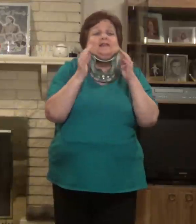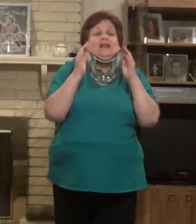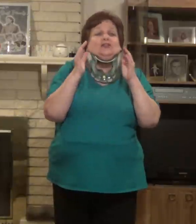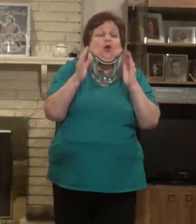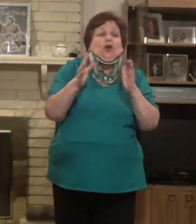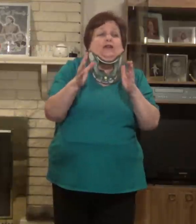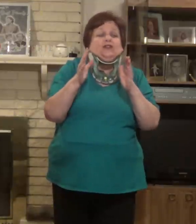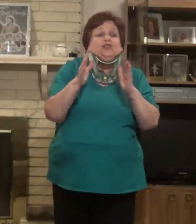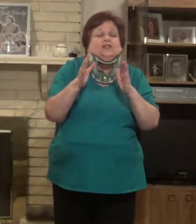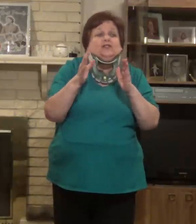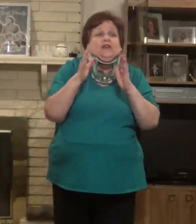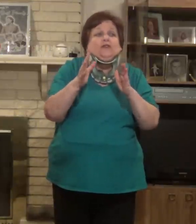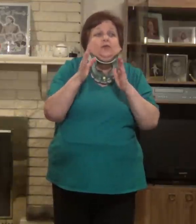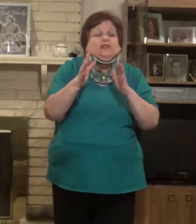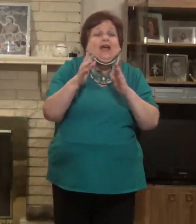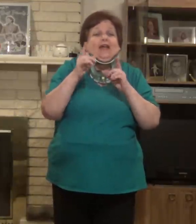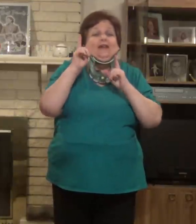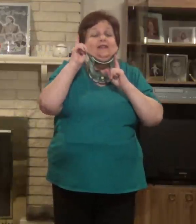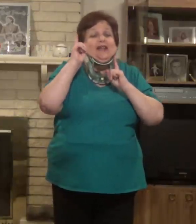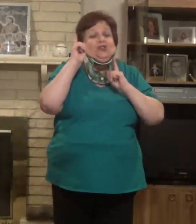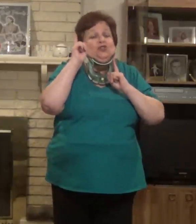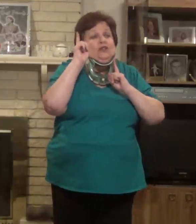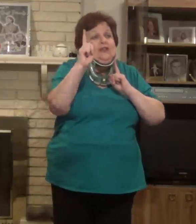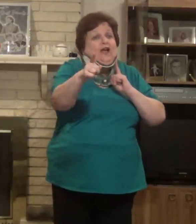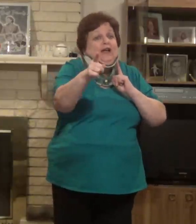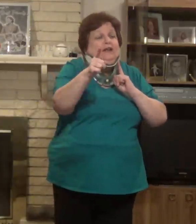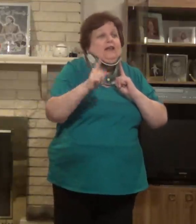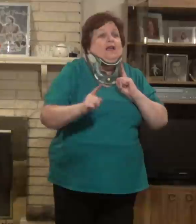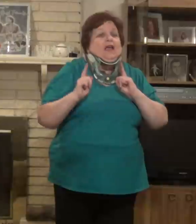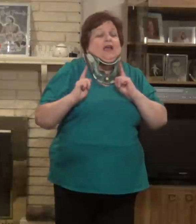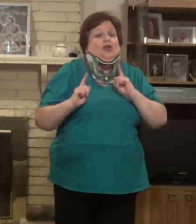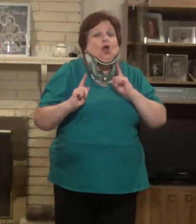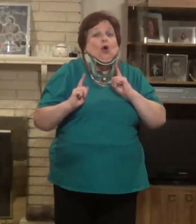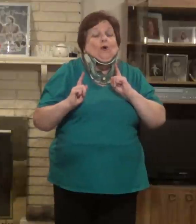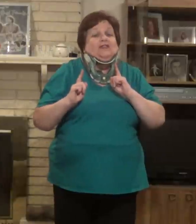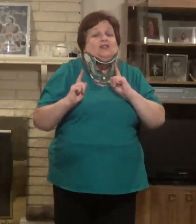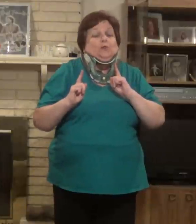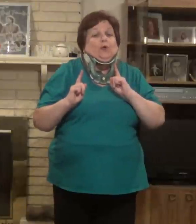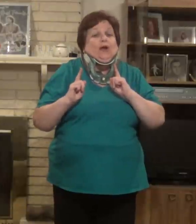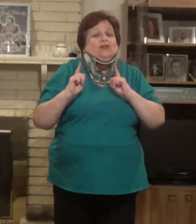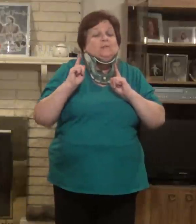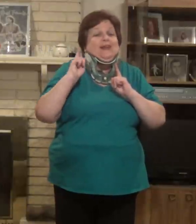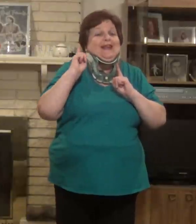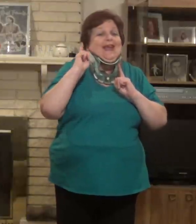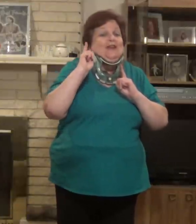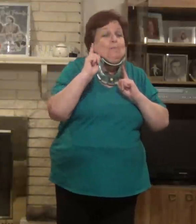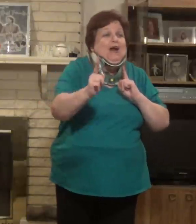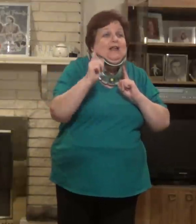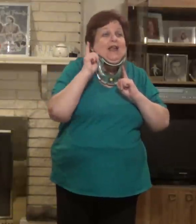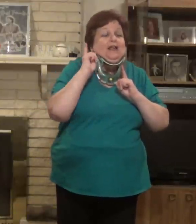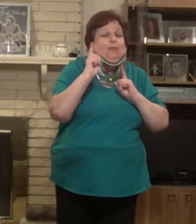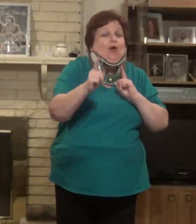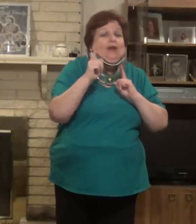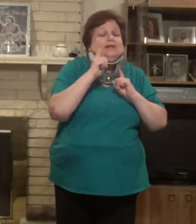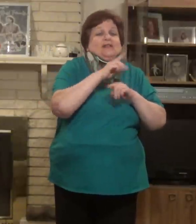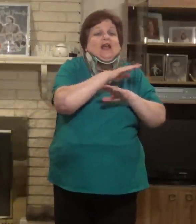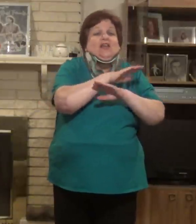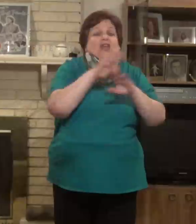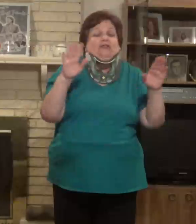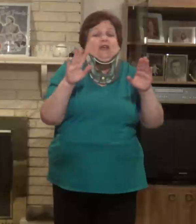say, Dawn, it's just another diet. It's actually not. And no, it doesn't require spending any money, any products, nothing